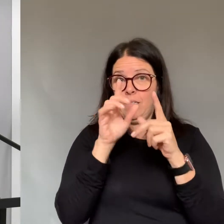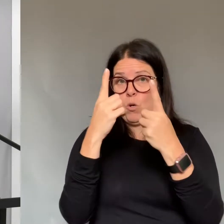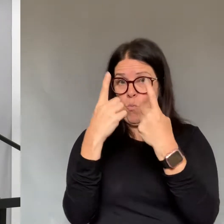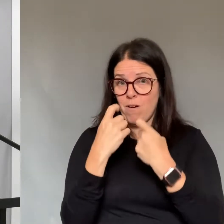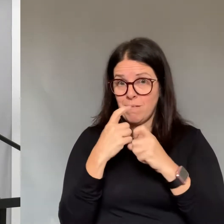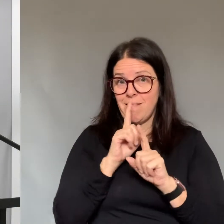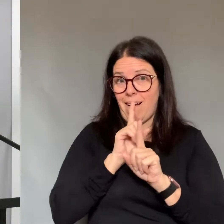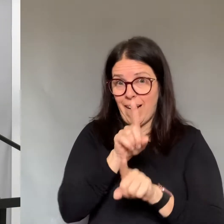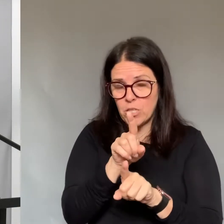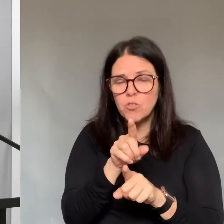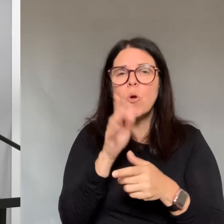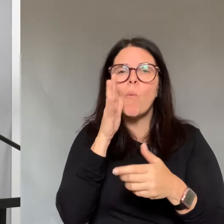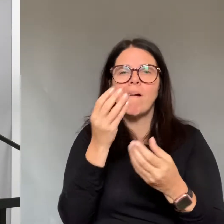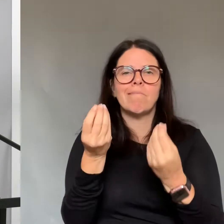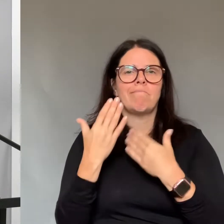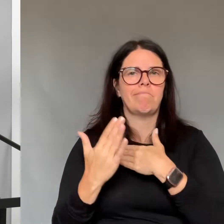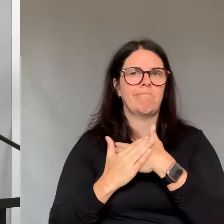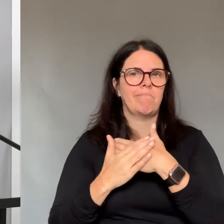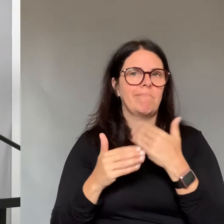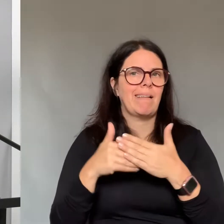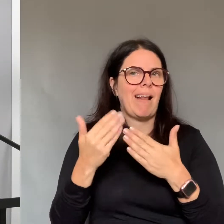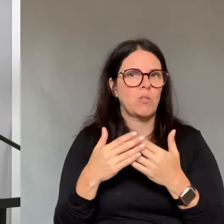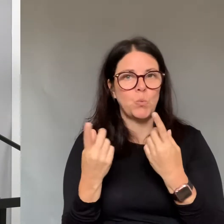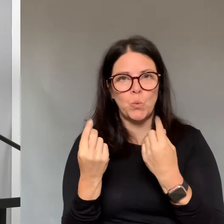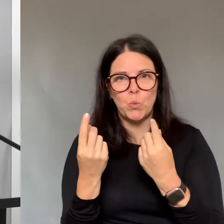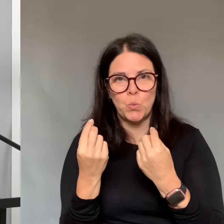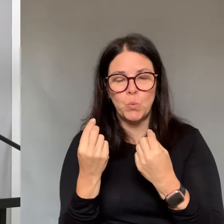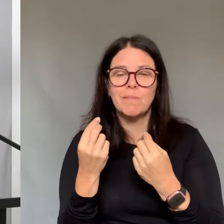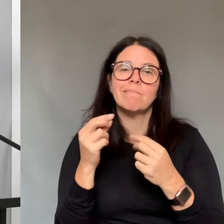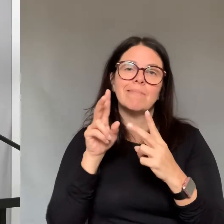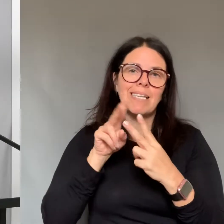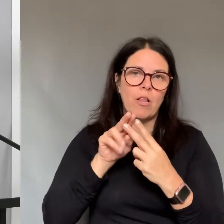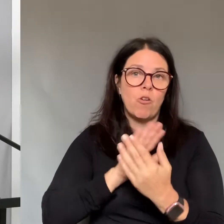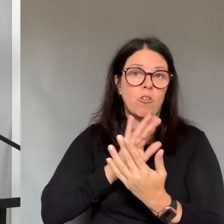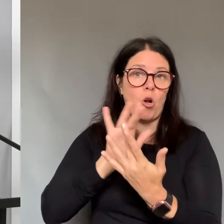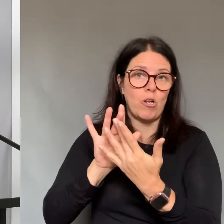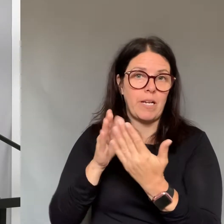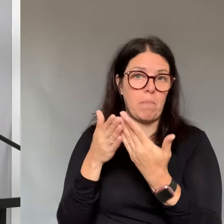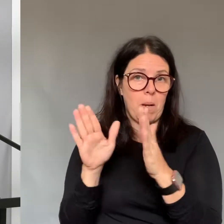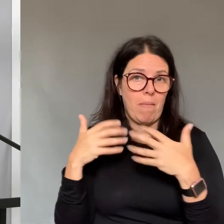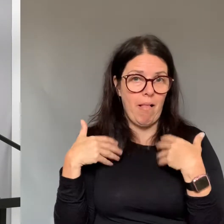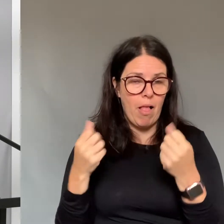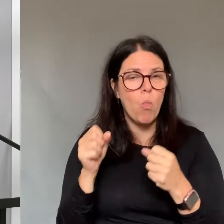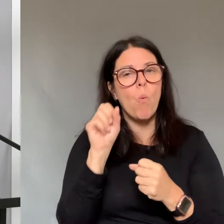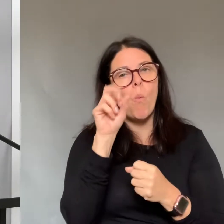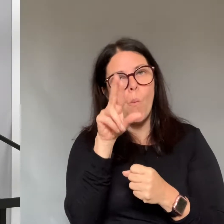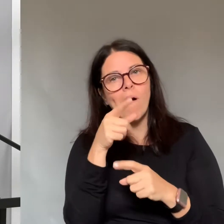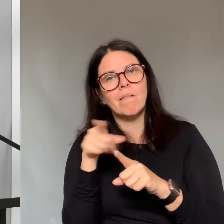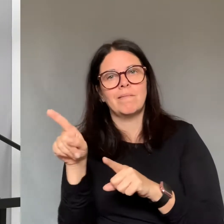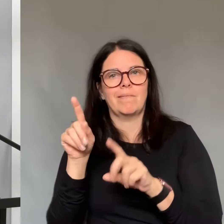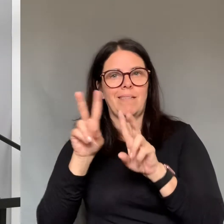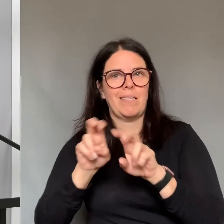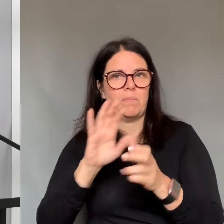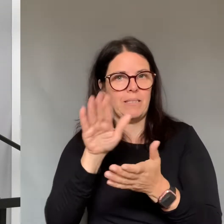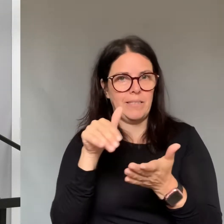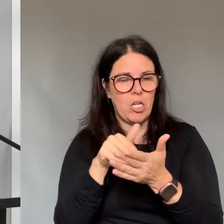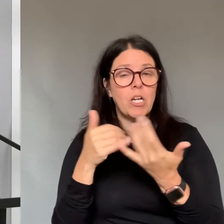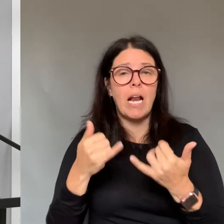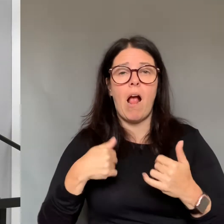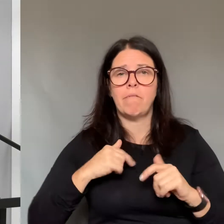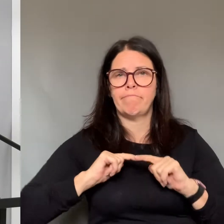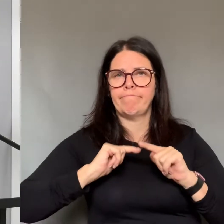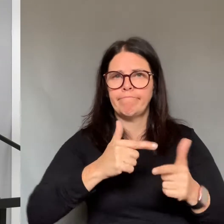or contact your primary care provider for a phone assessment or a virtual assessment if that option is available.